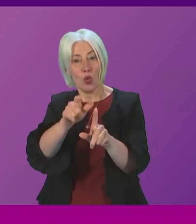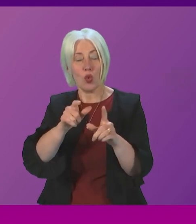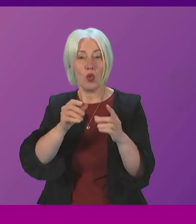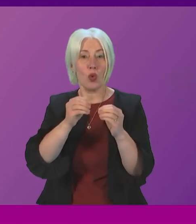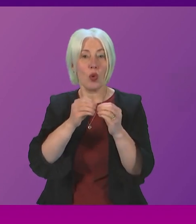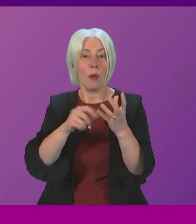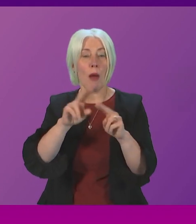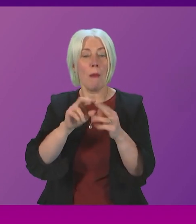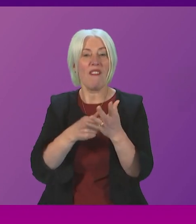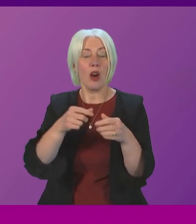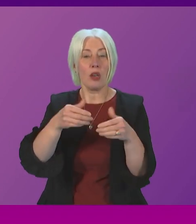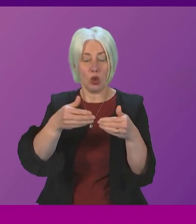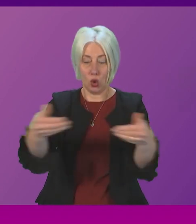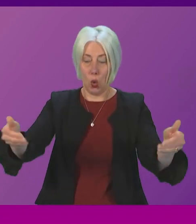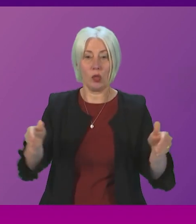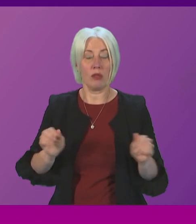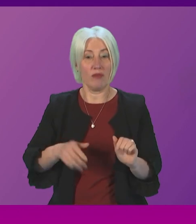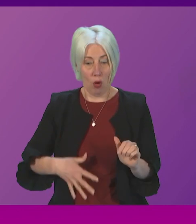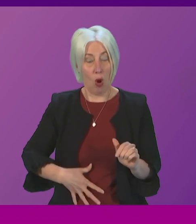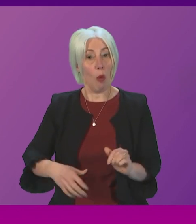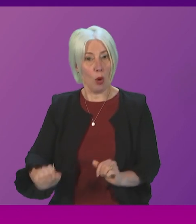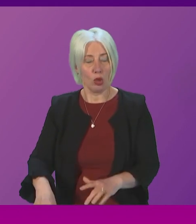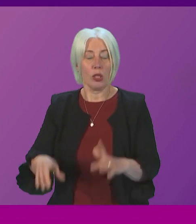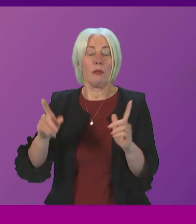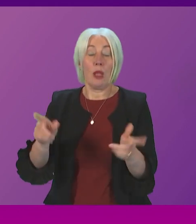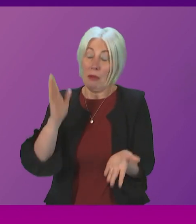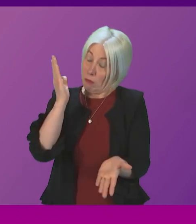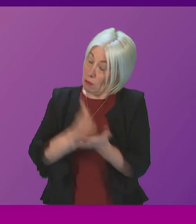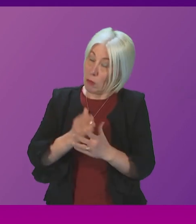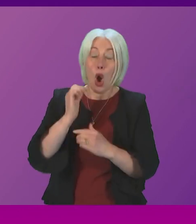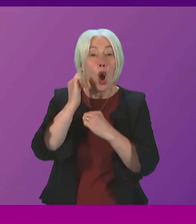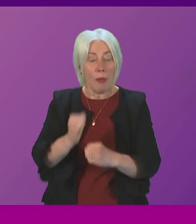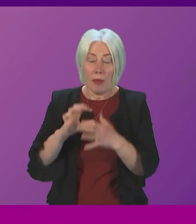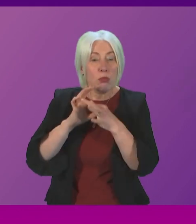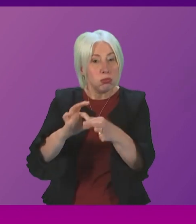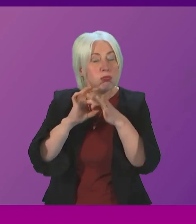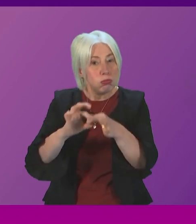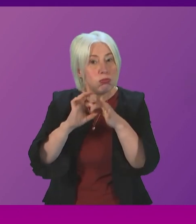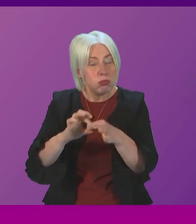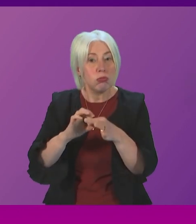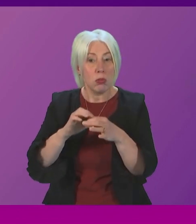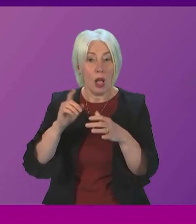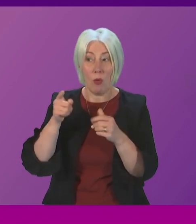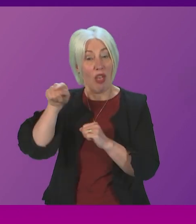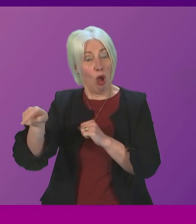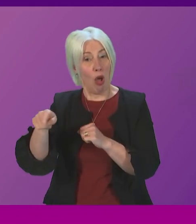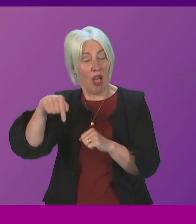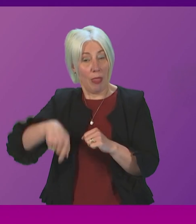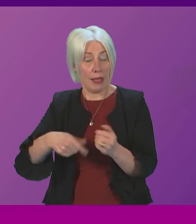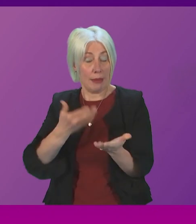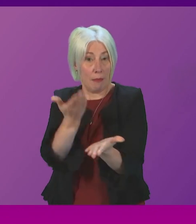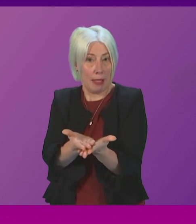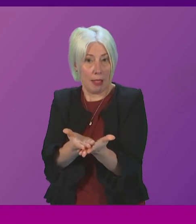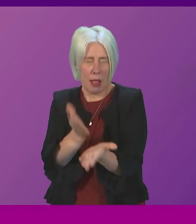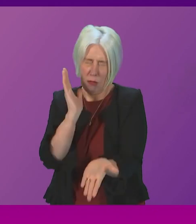can give an absolute commitment although I know Jilly Mackay knows this an absolute commitment that we work closely with her on this Members' Bill it is of